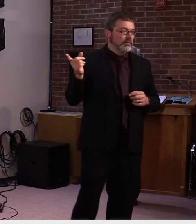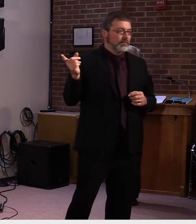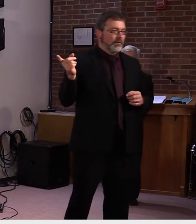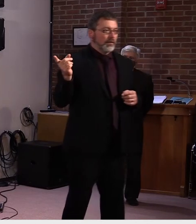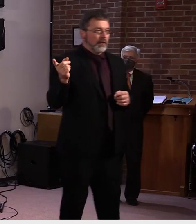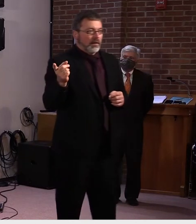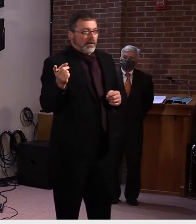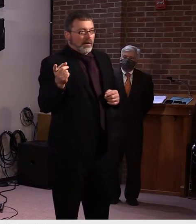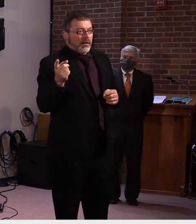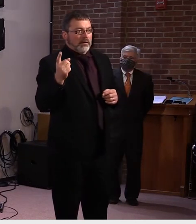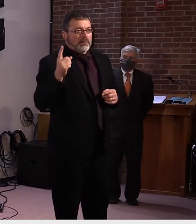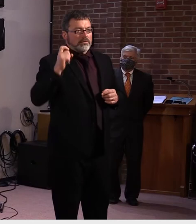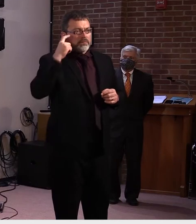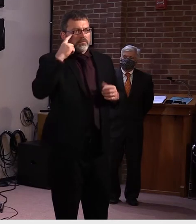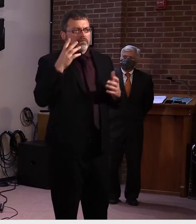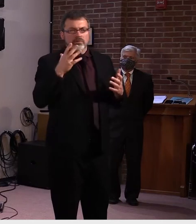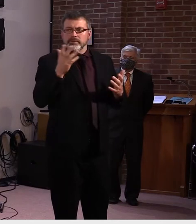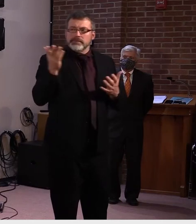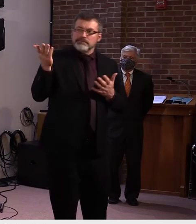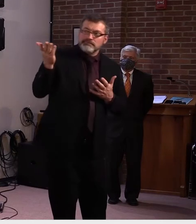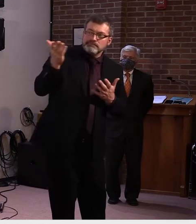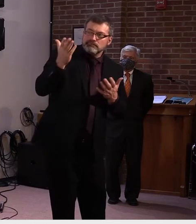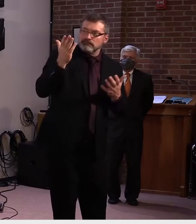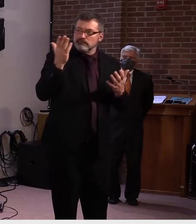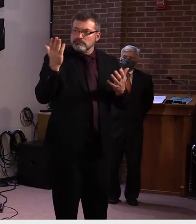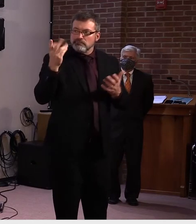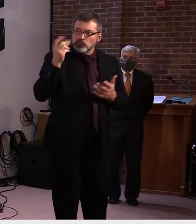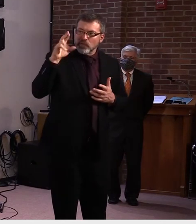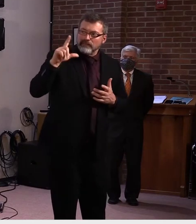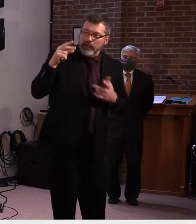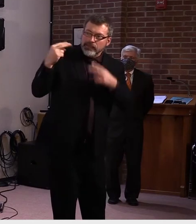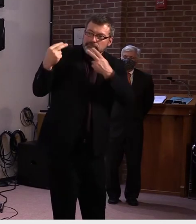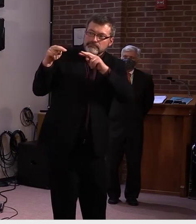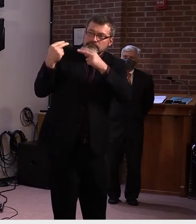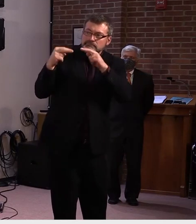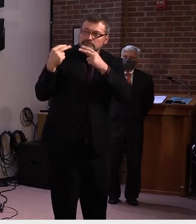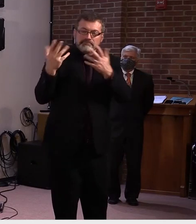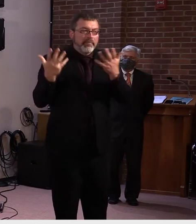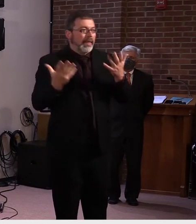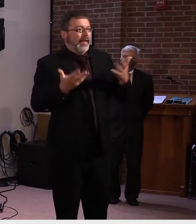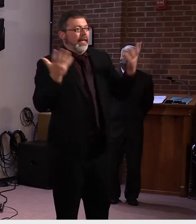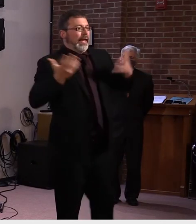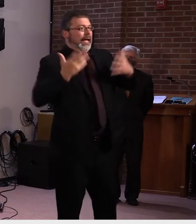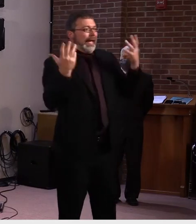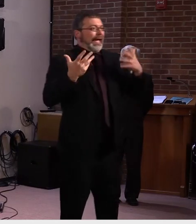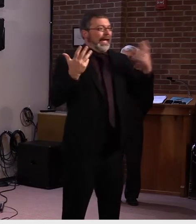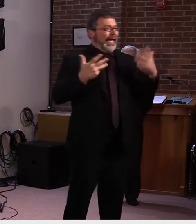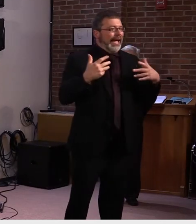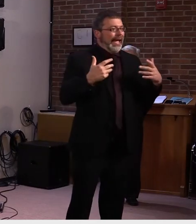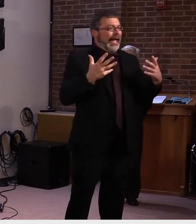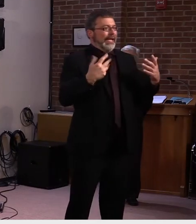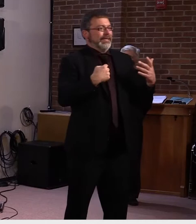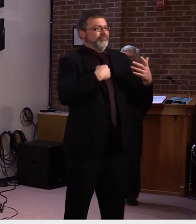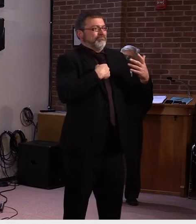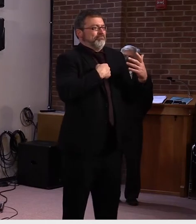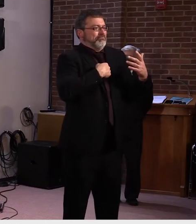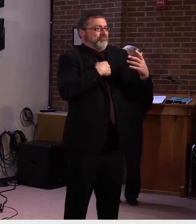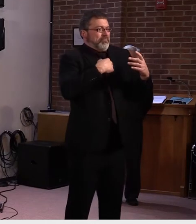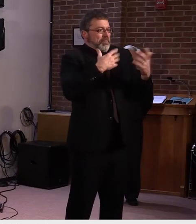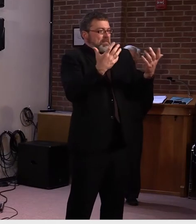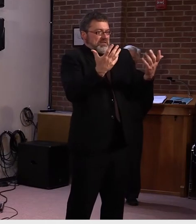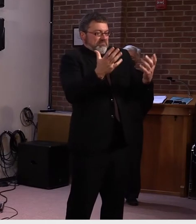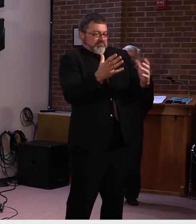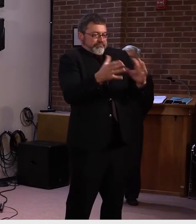Um, did you have a response to that, or does that sign that? No, I, yeah, no, nothing that I can add to that. Okay.